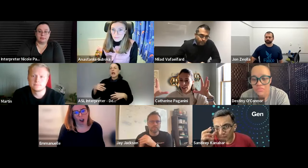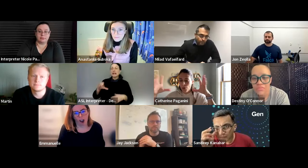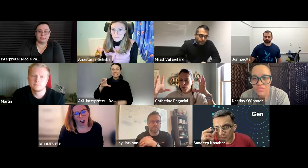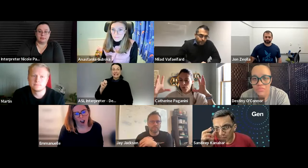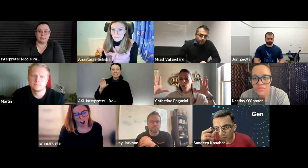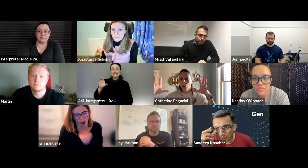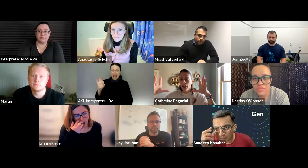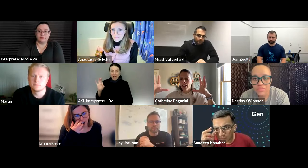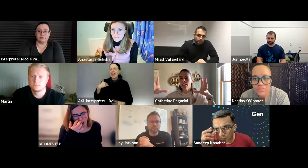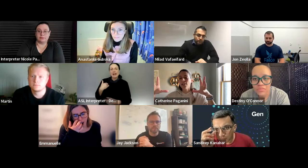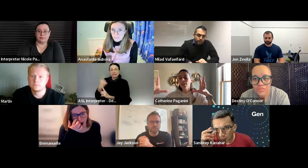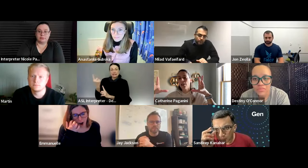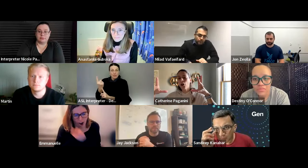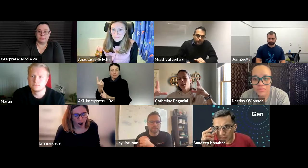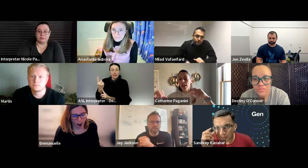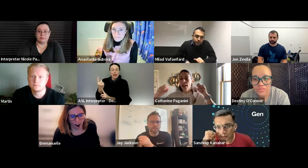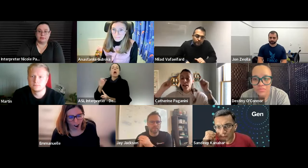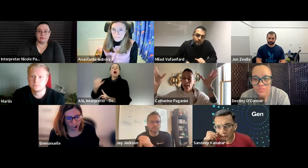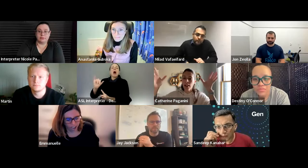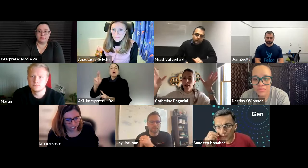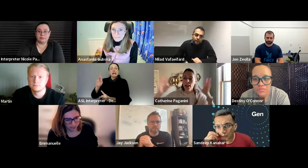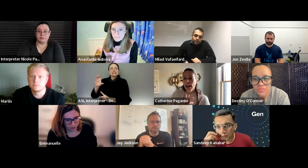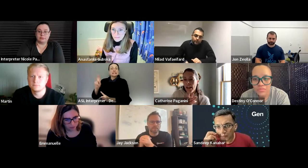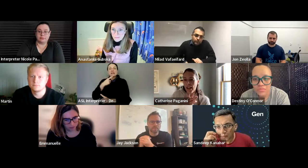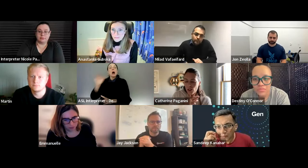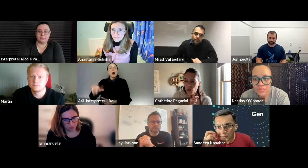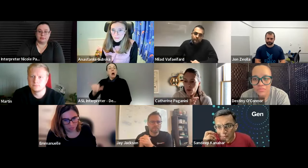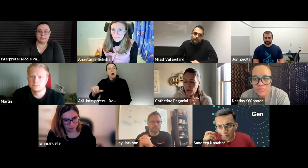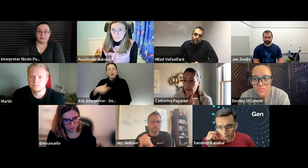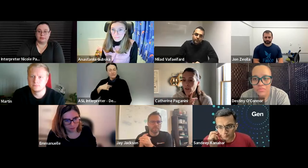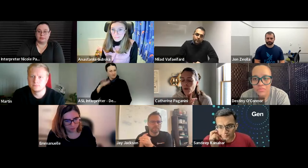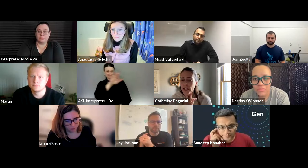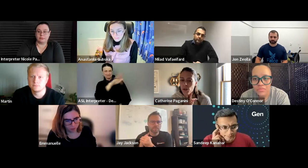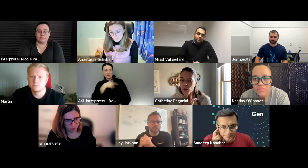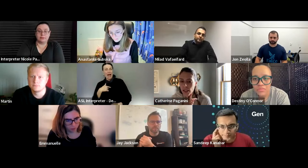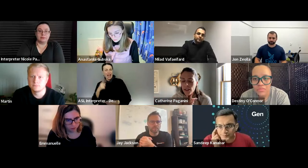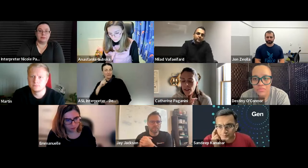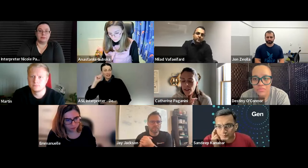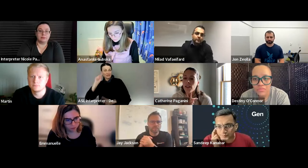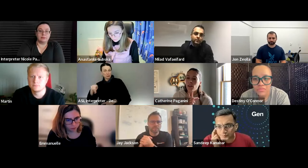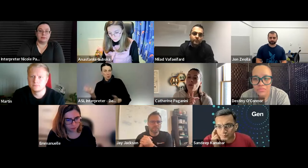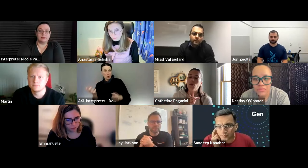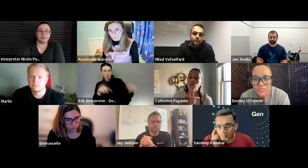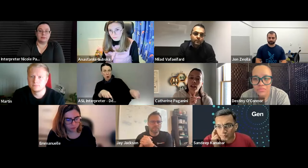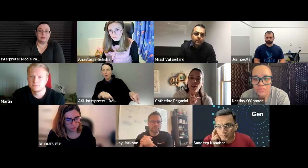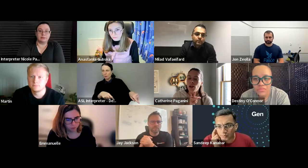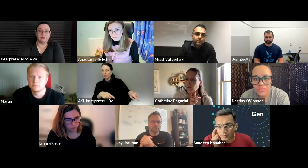has like something where a kcd can go and say like hey i have someone who is deaf who would like to attend